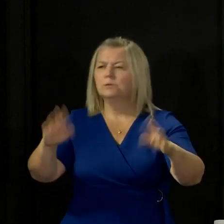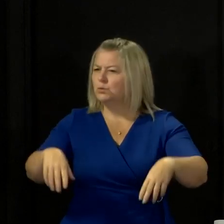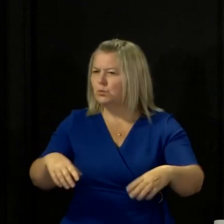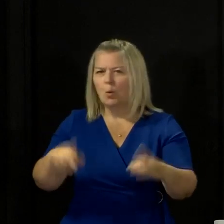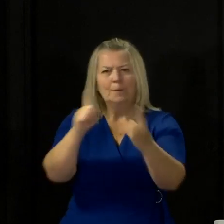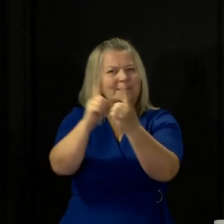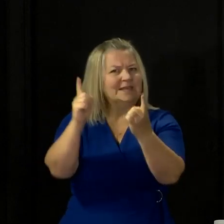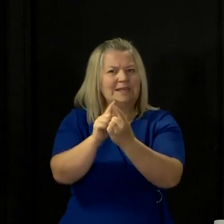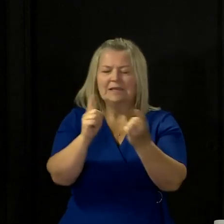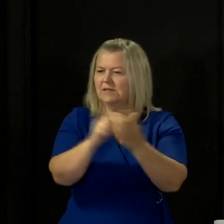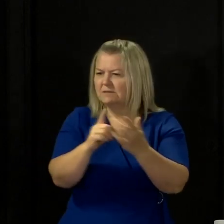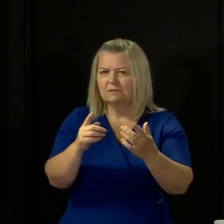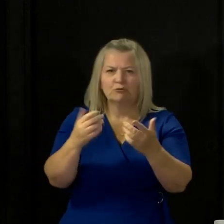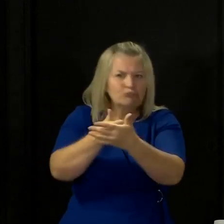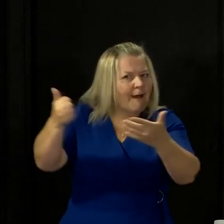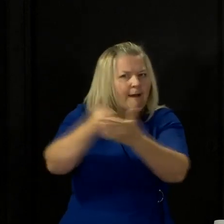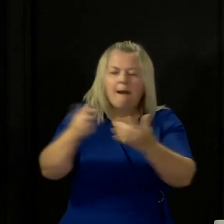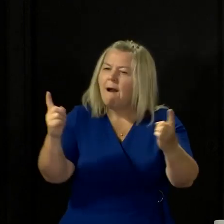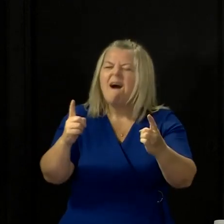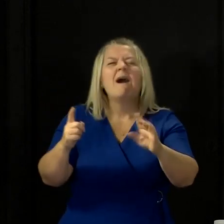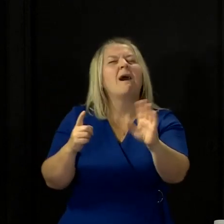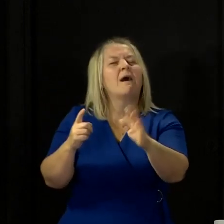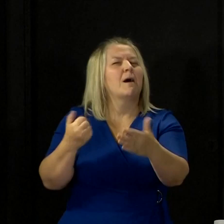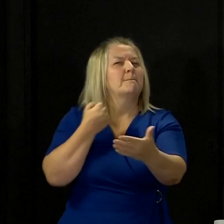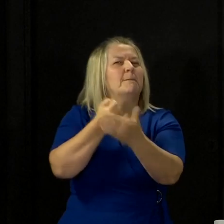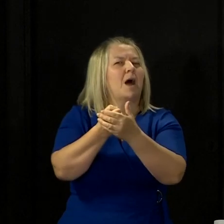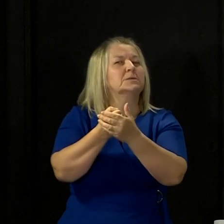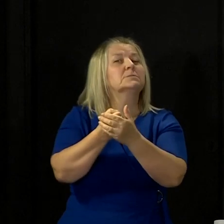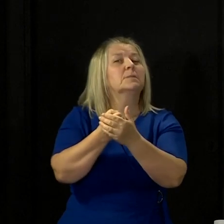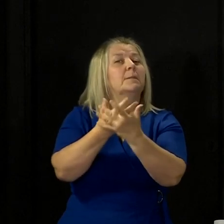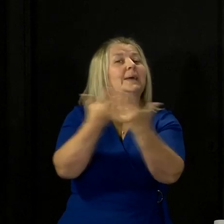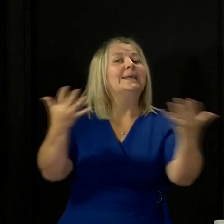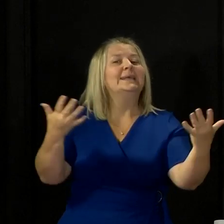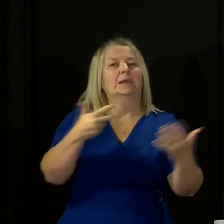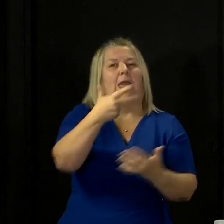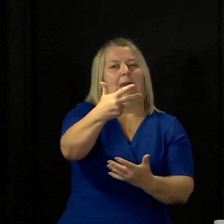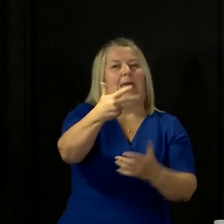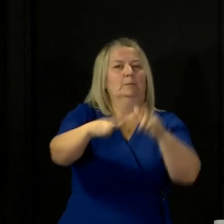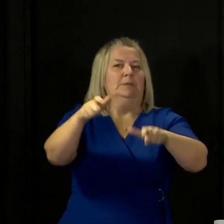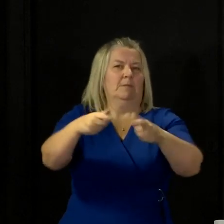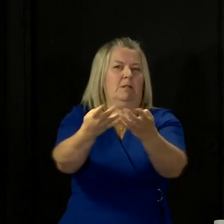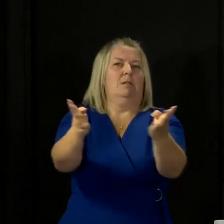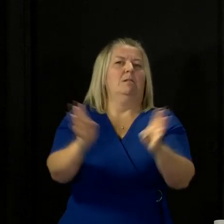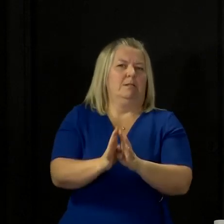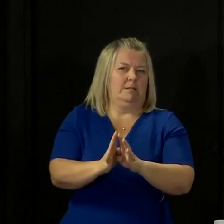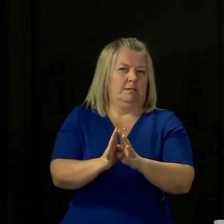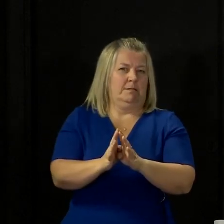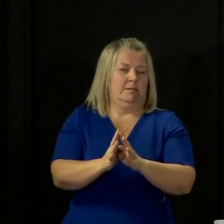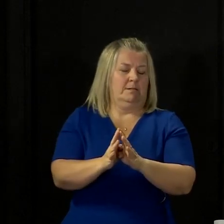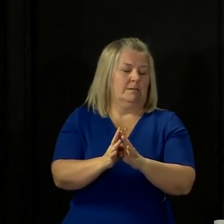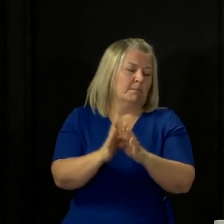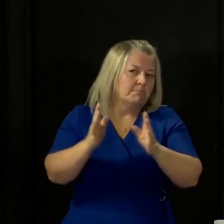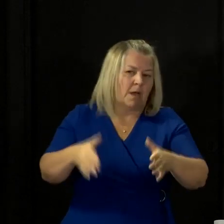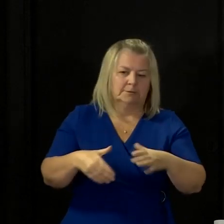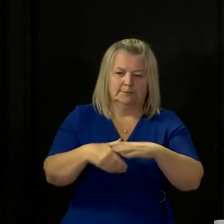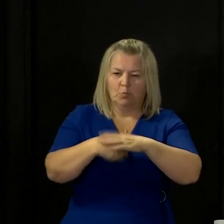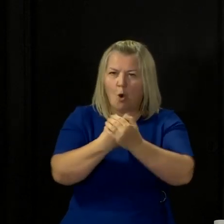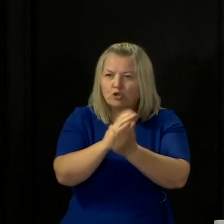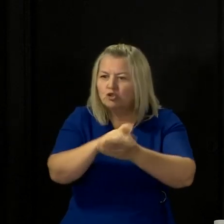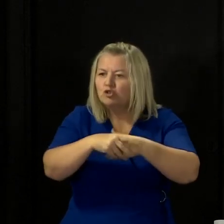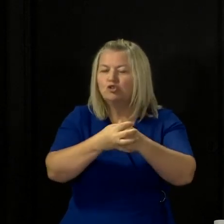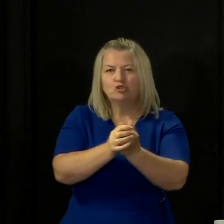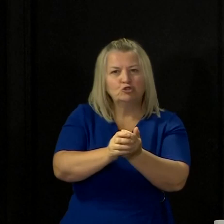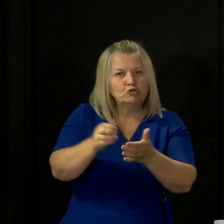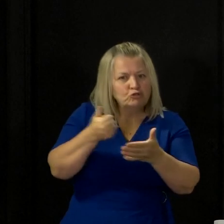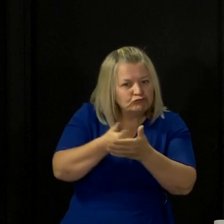more than one a day and keep to a maximum, a maximum of eight people in a group. Wash your hands often. If you're out and about, take